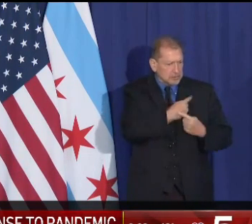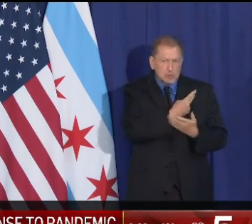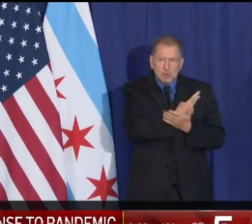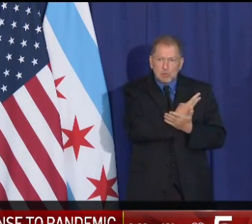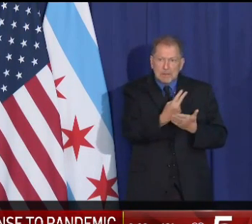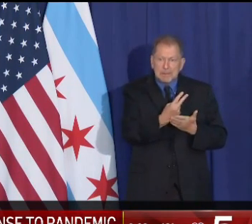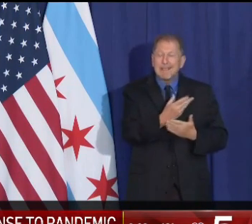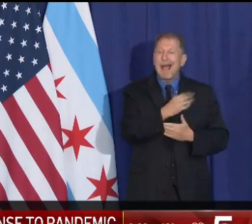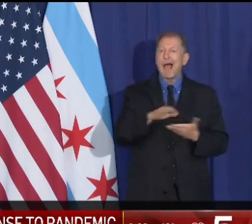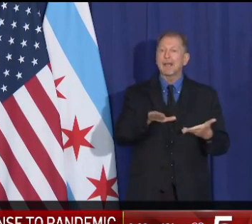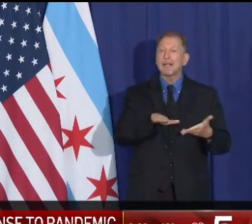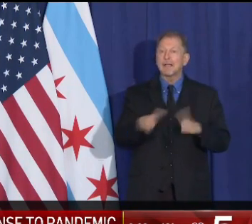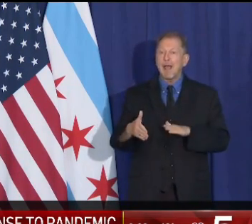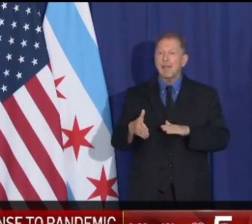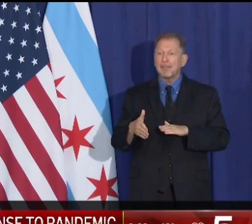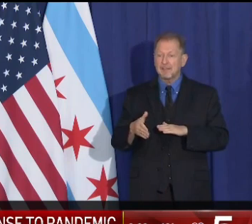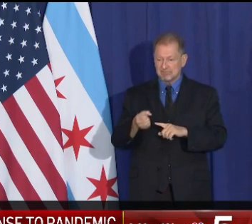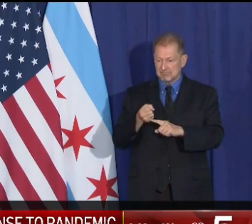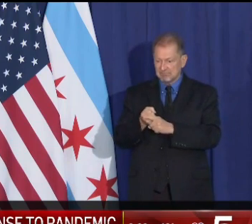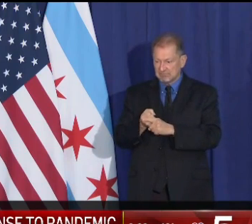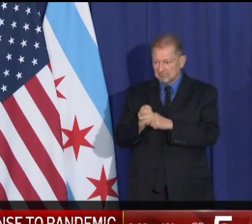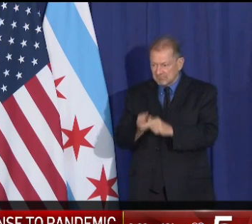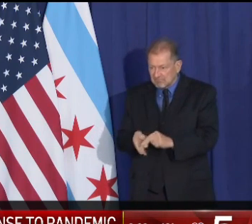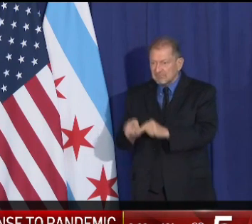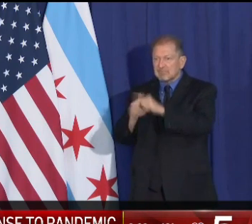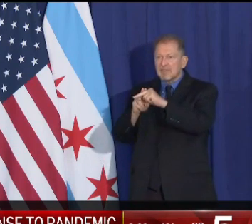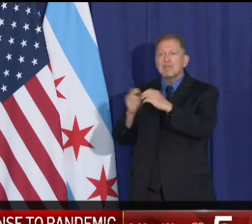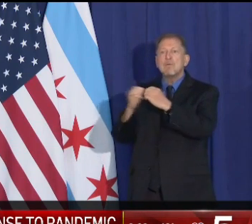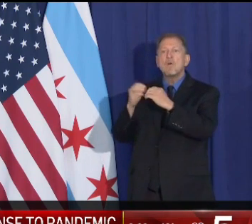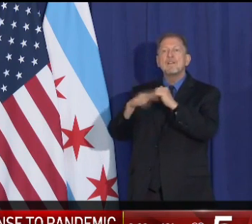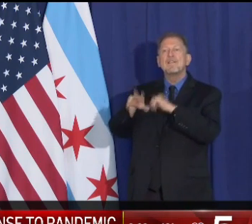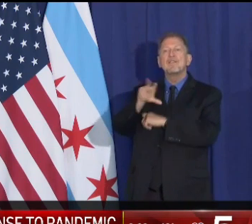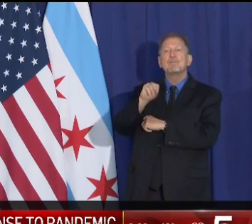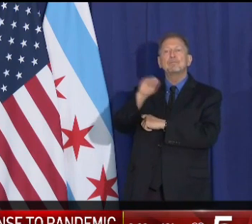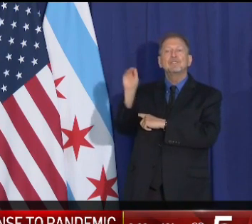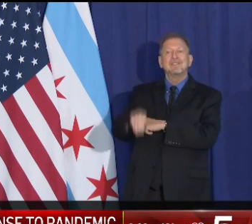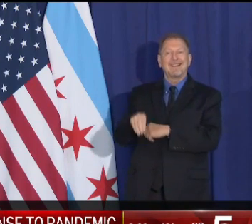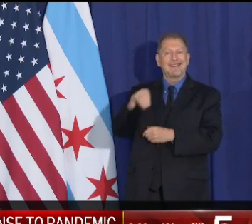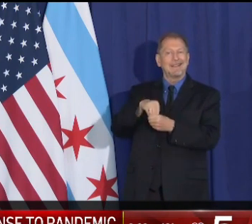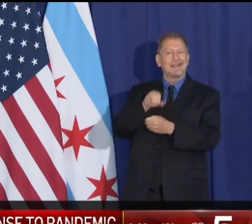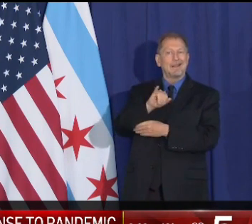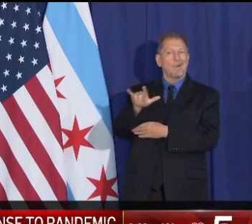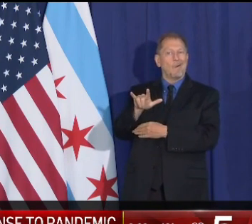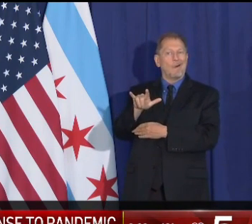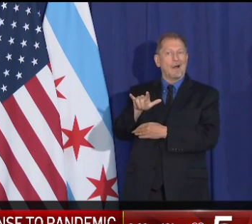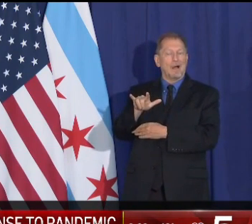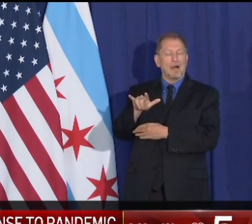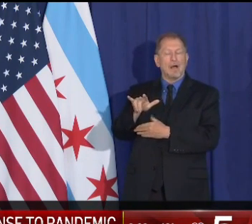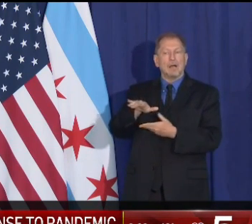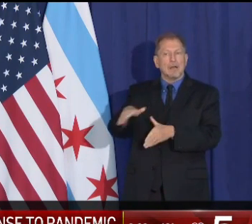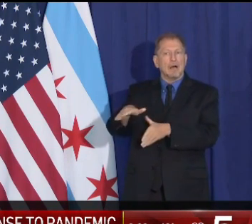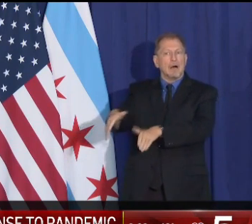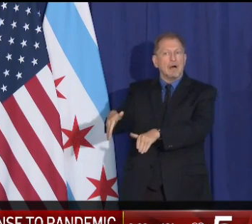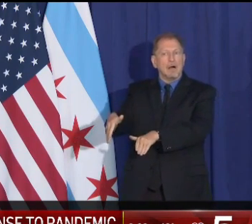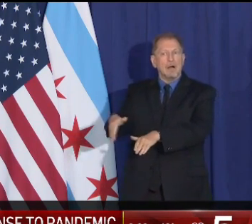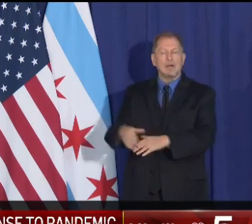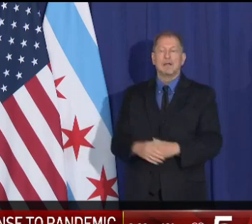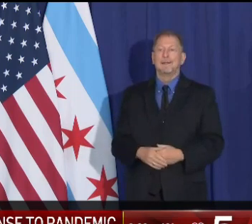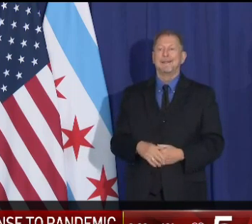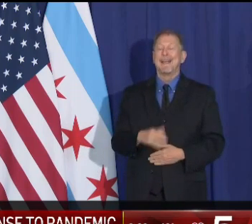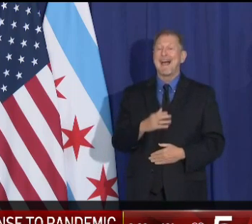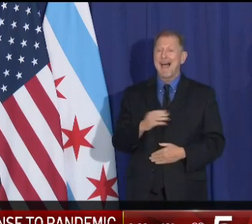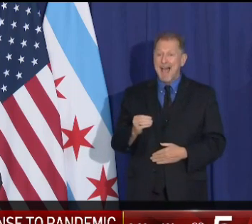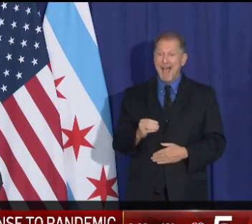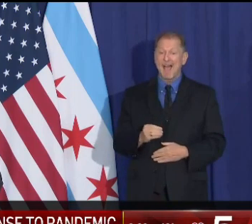-related deaths have jumped by nearly 30%, that's the Illinois figure. Meanwhile, many of the areas with the worst